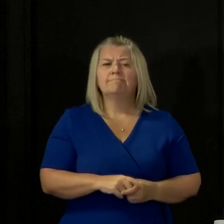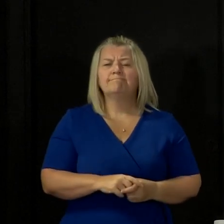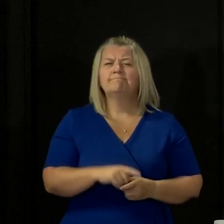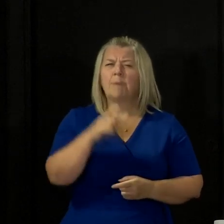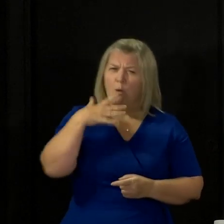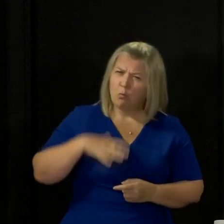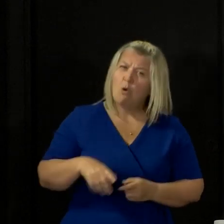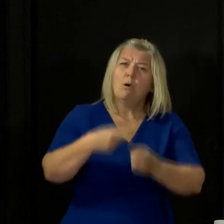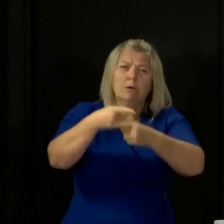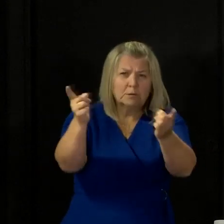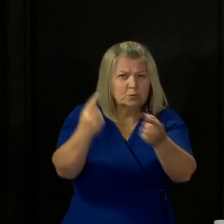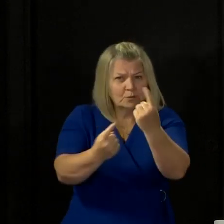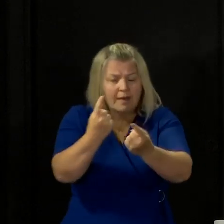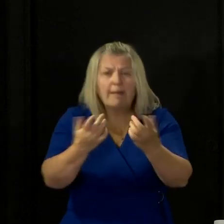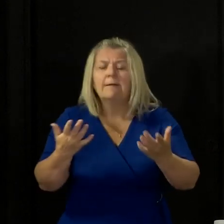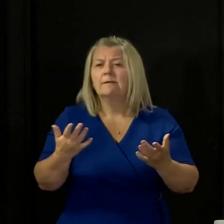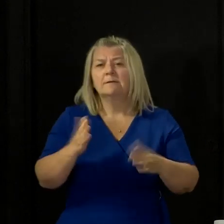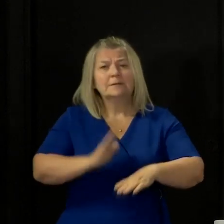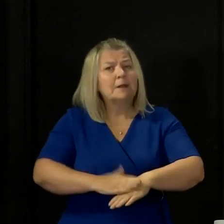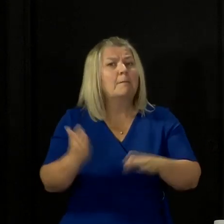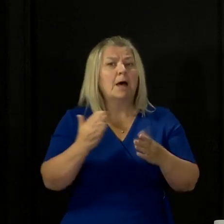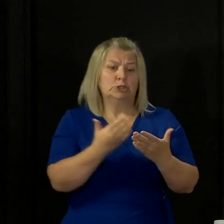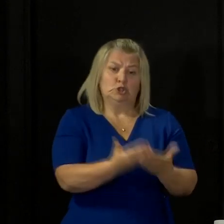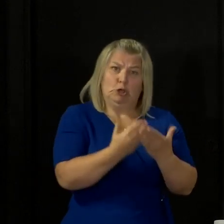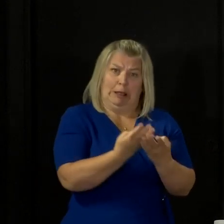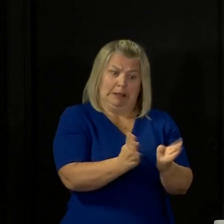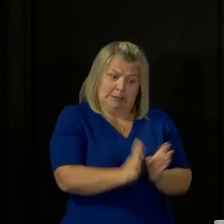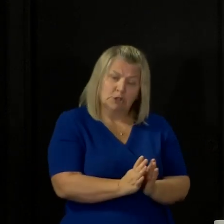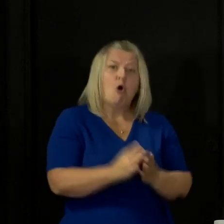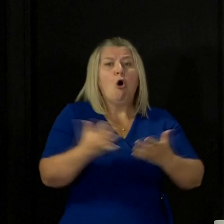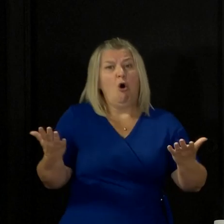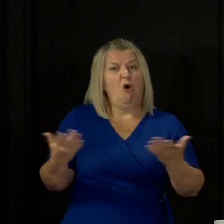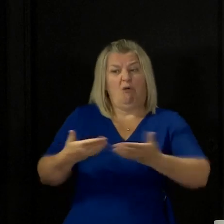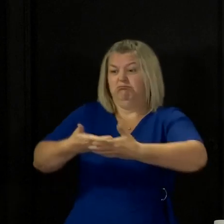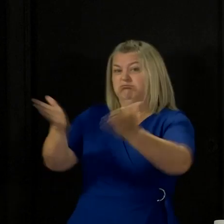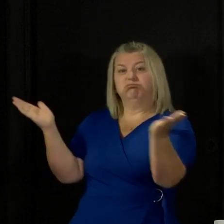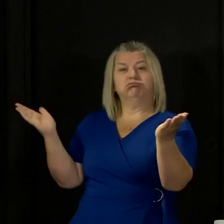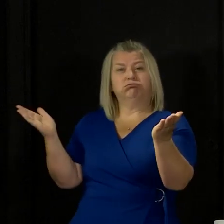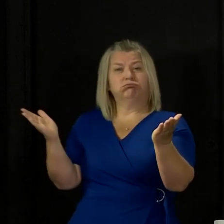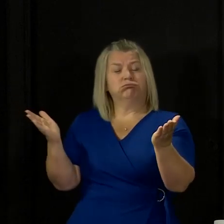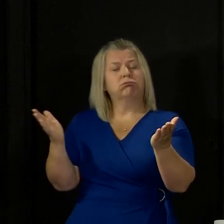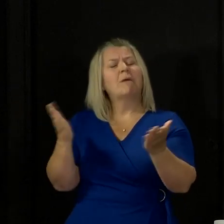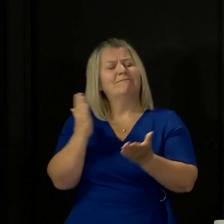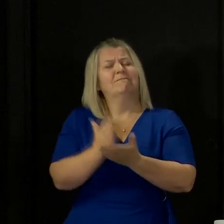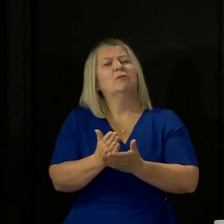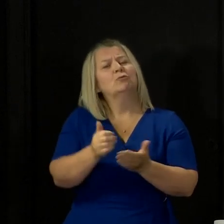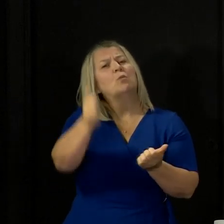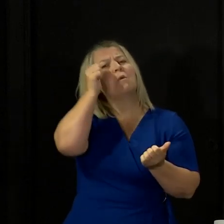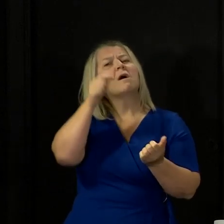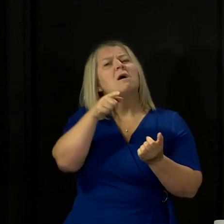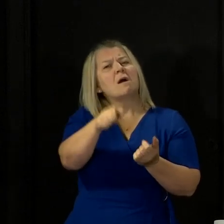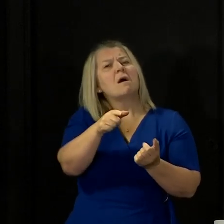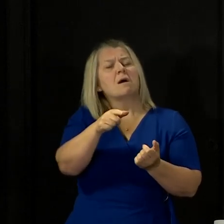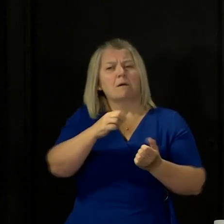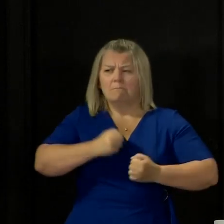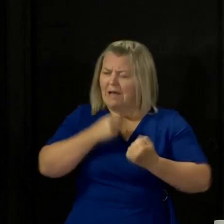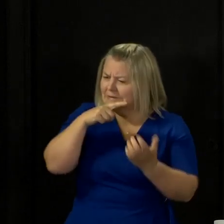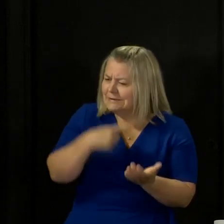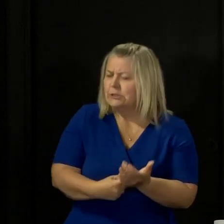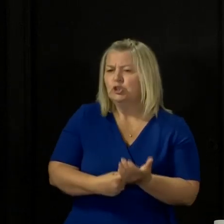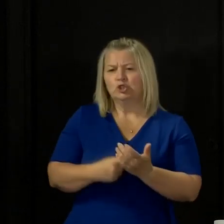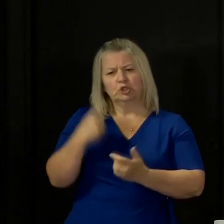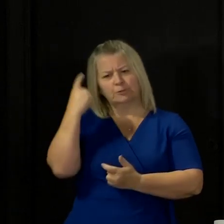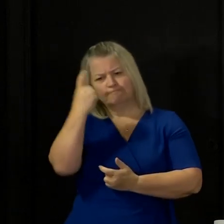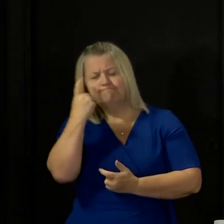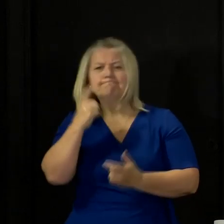of you, whether you're shielded or not, to know that I am acutely aware of this in every single decision I take.